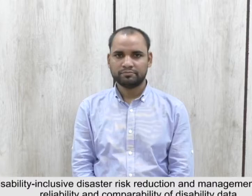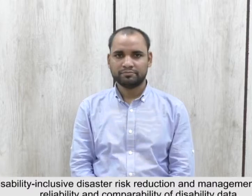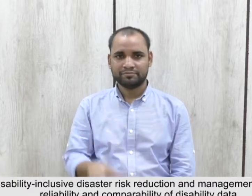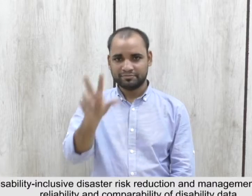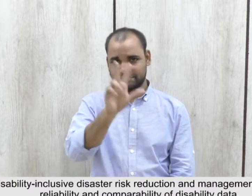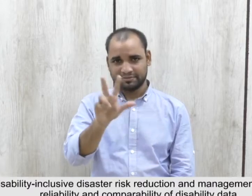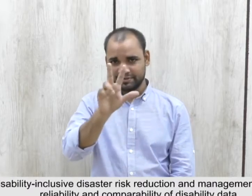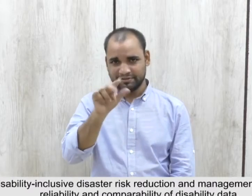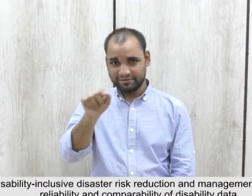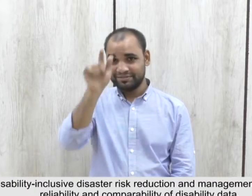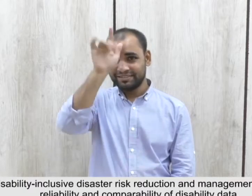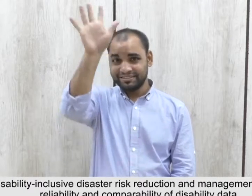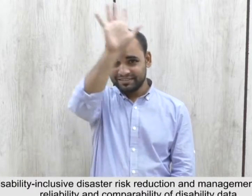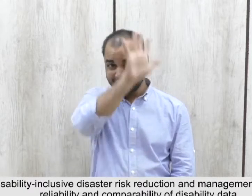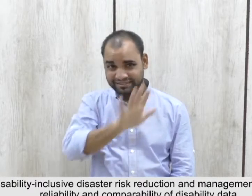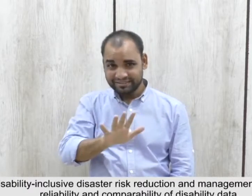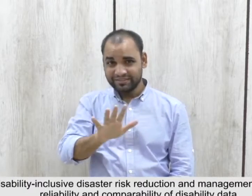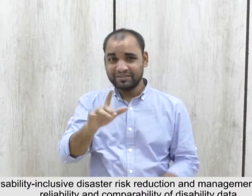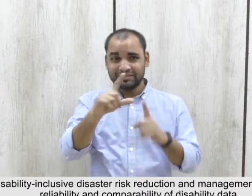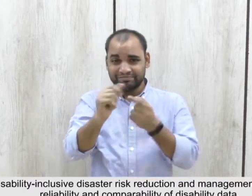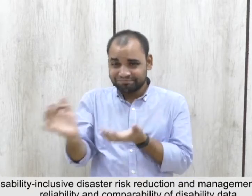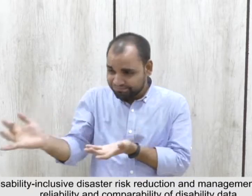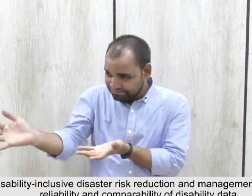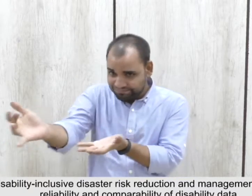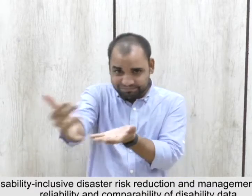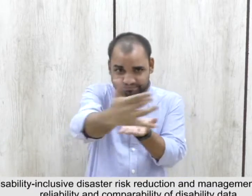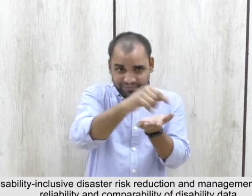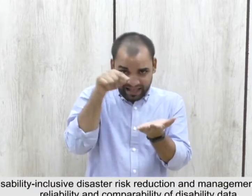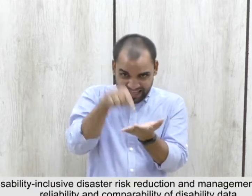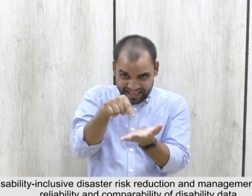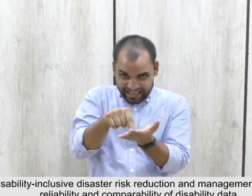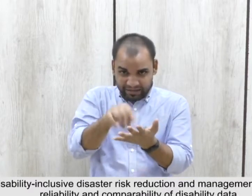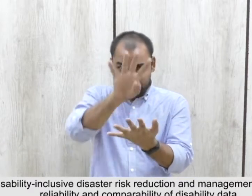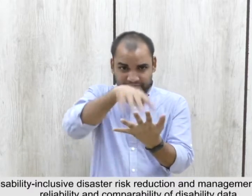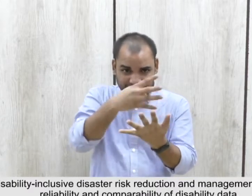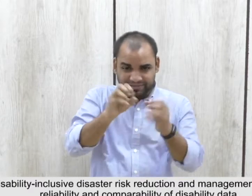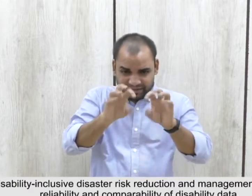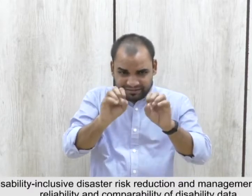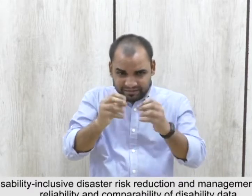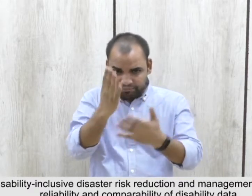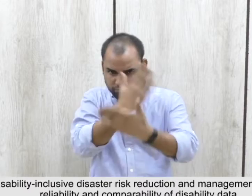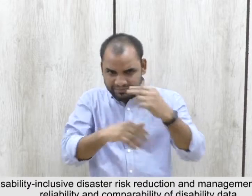Eight, improving the reliability and comparability of disability data